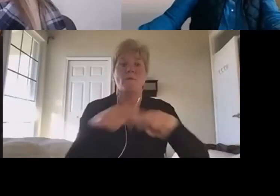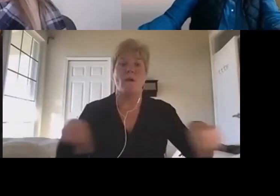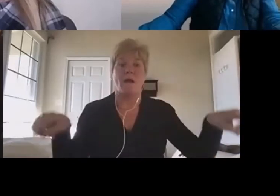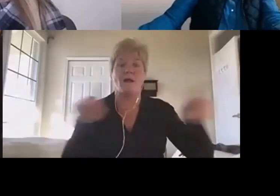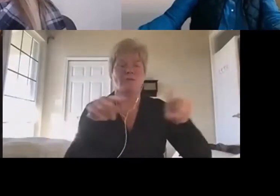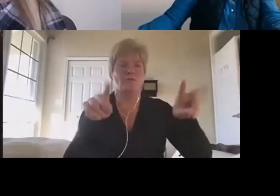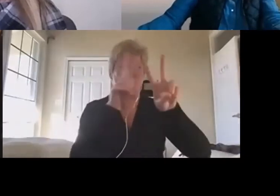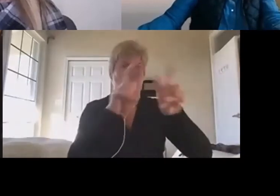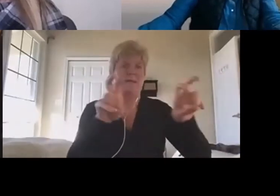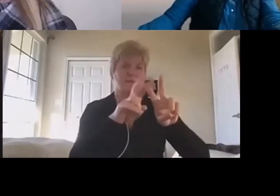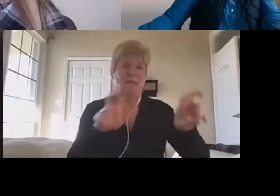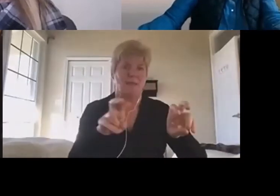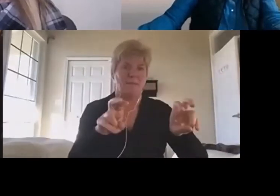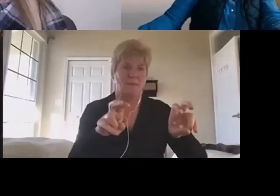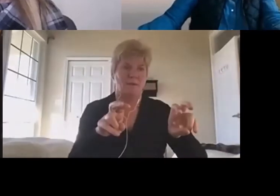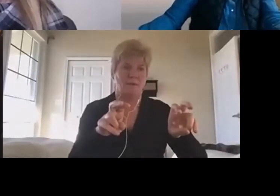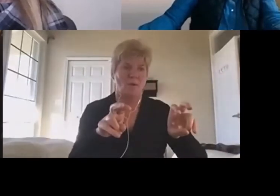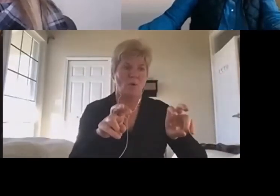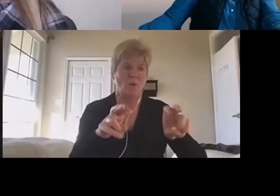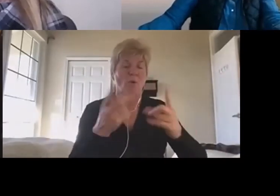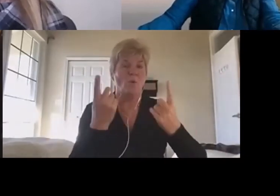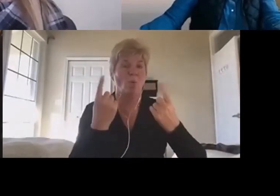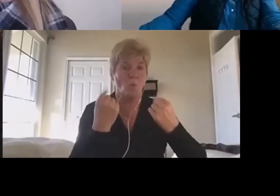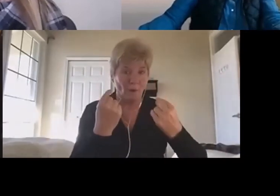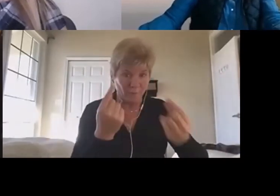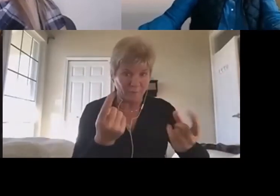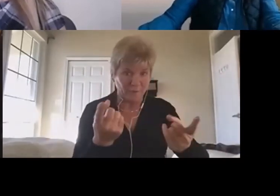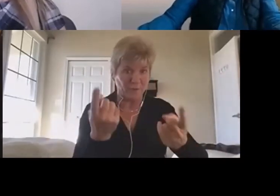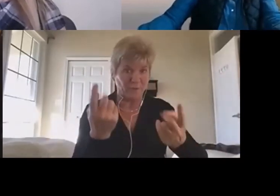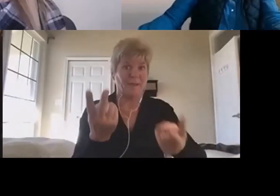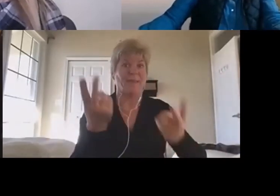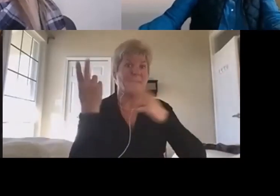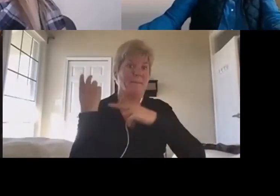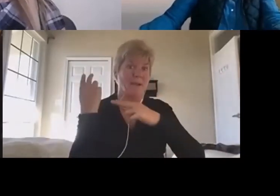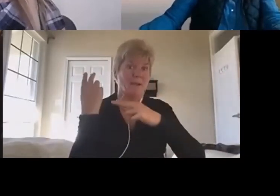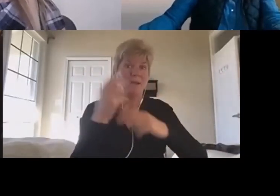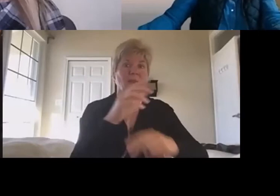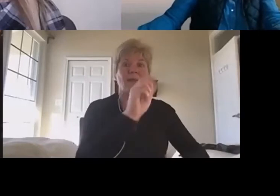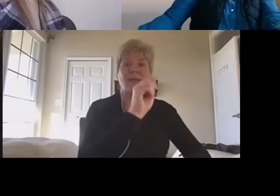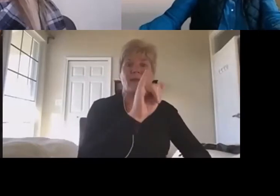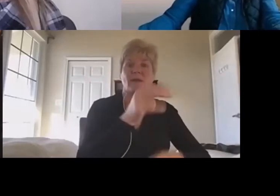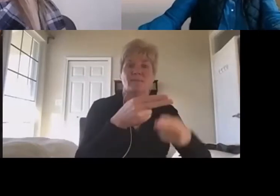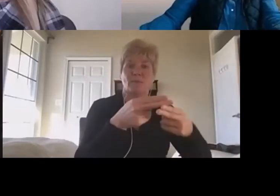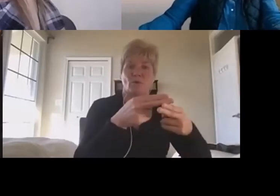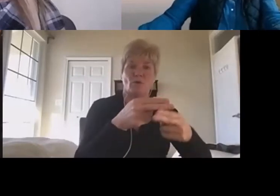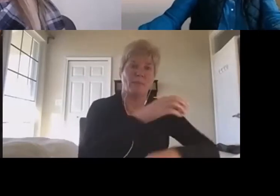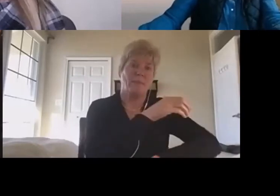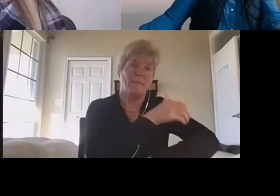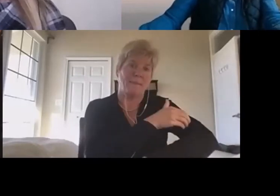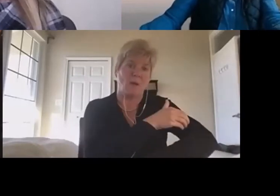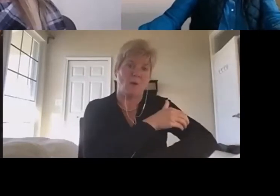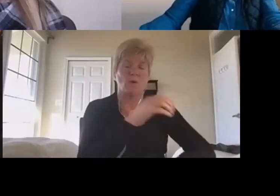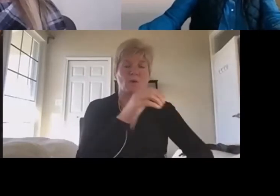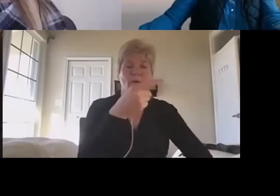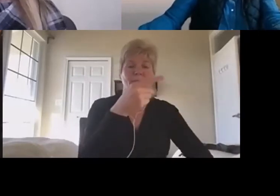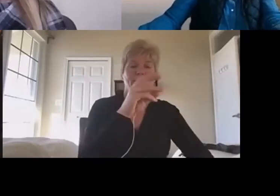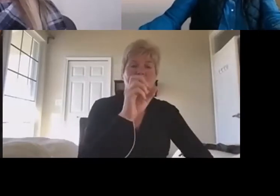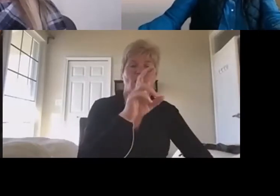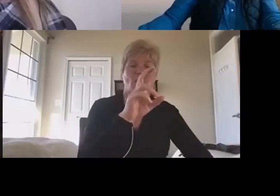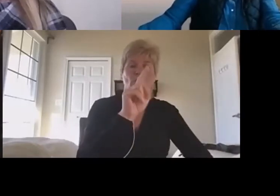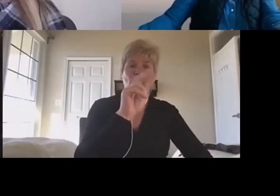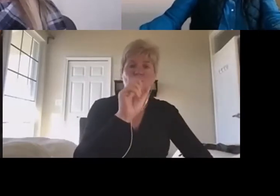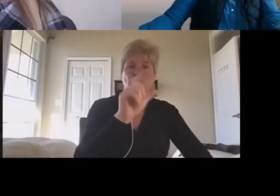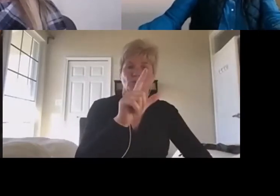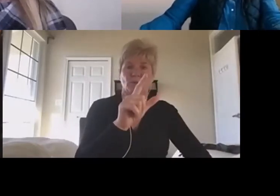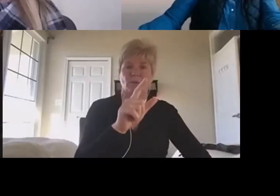we employ AI has been called a power tool. I mean, it's, we've been sawing wood